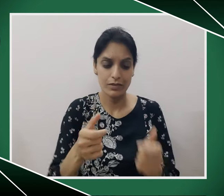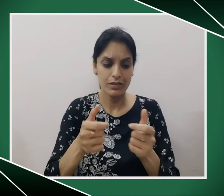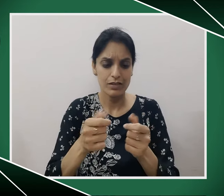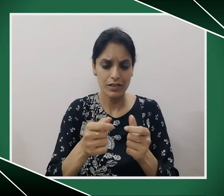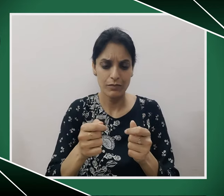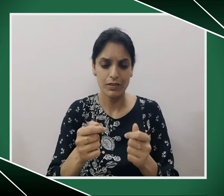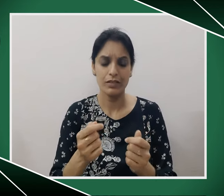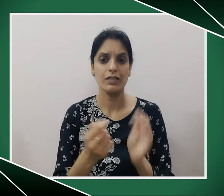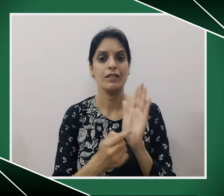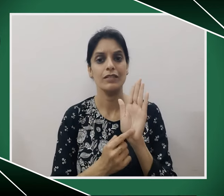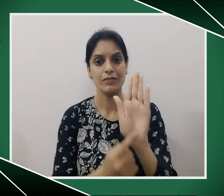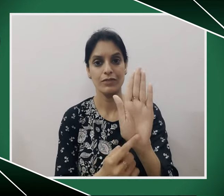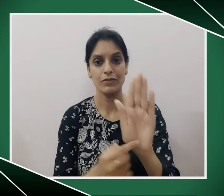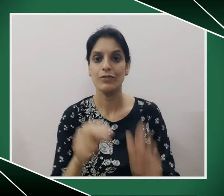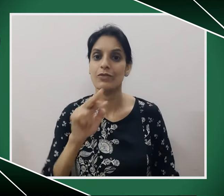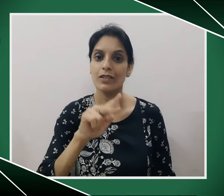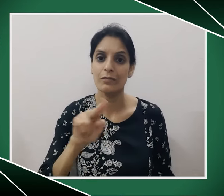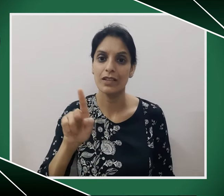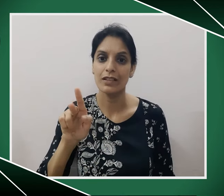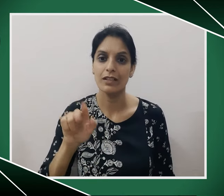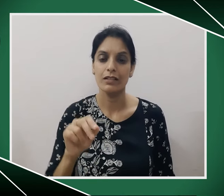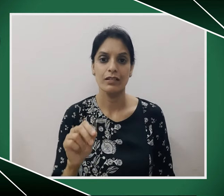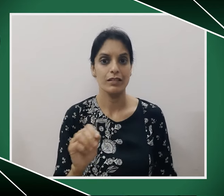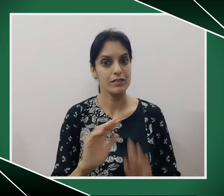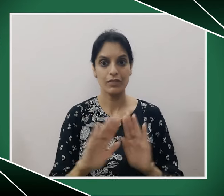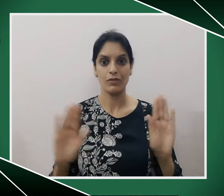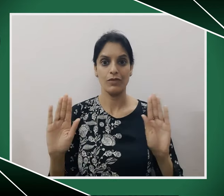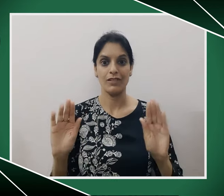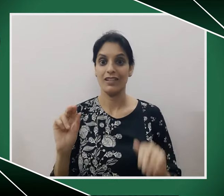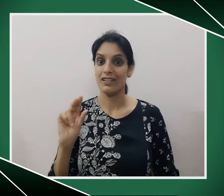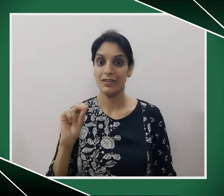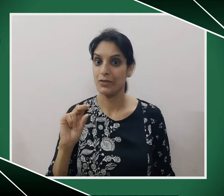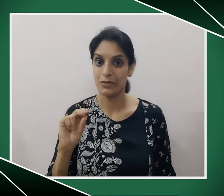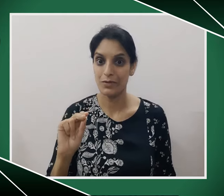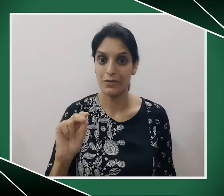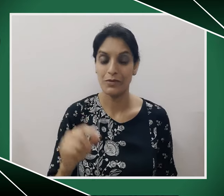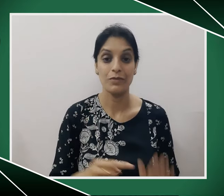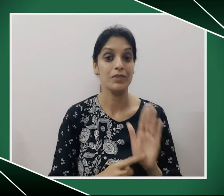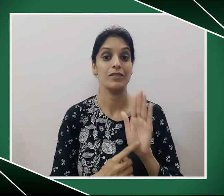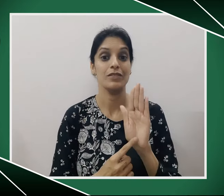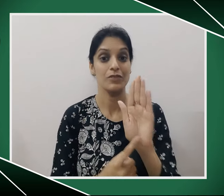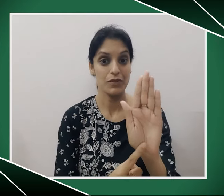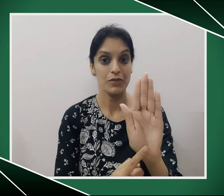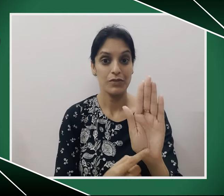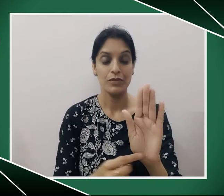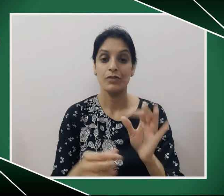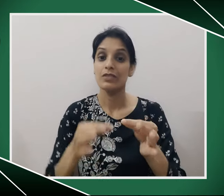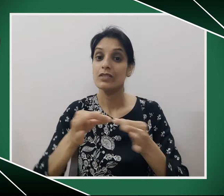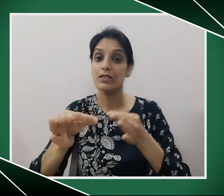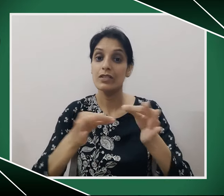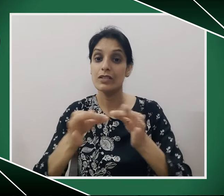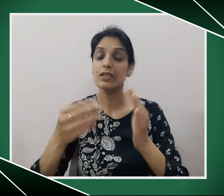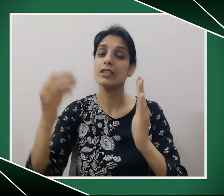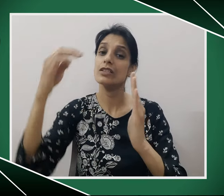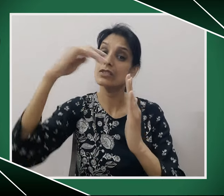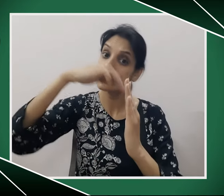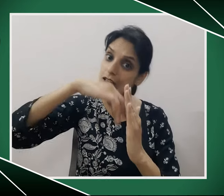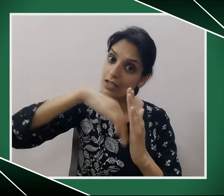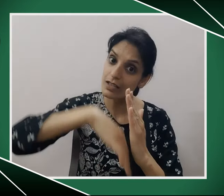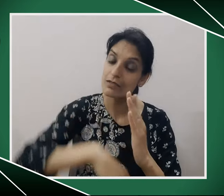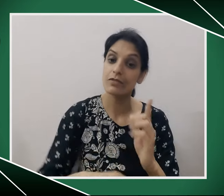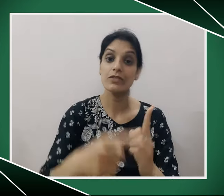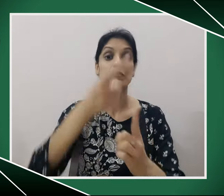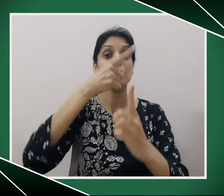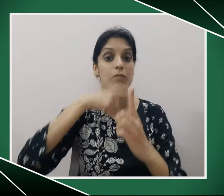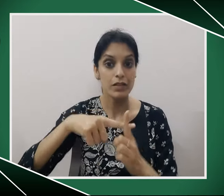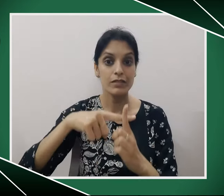type the word and it shows you the meaning. Is that all? No, no, no. It shows you the detailed